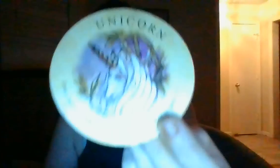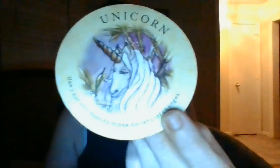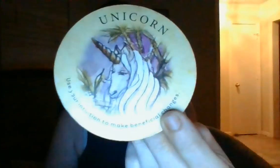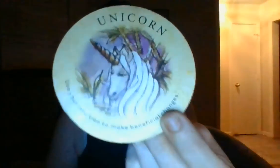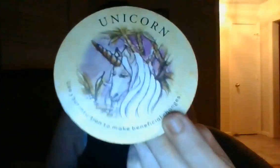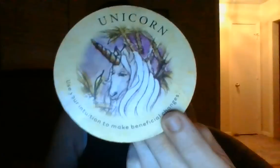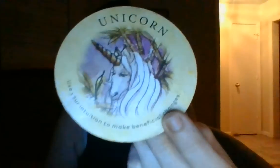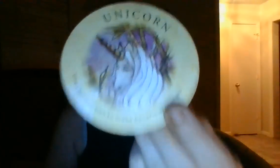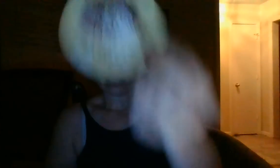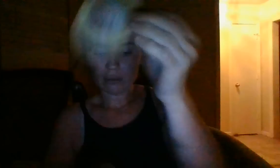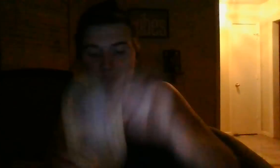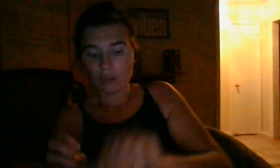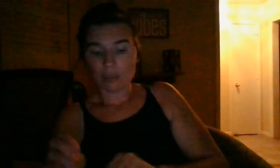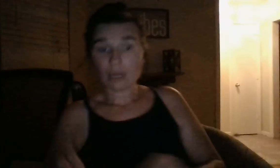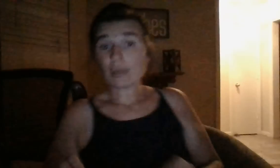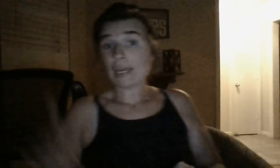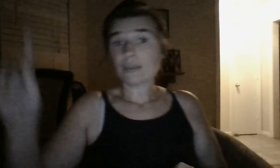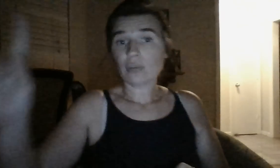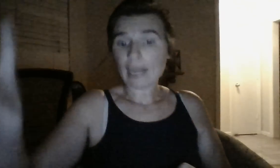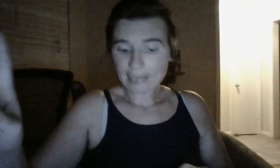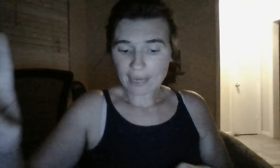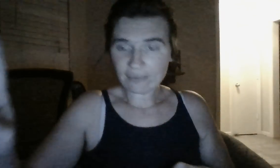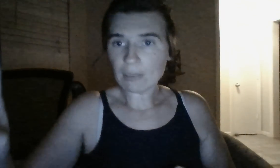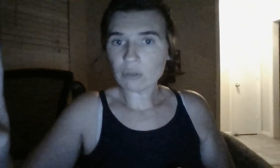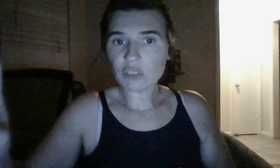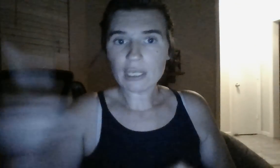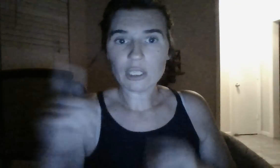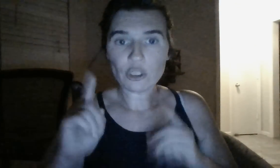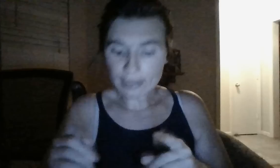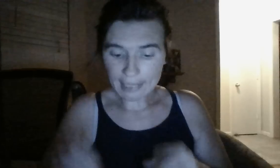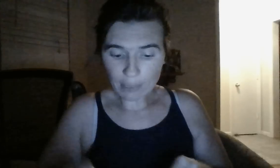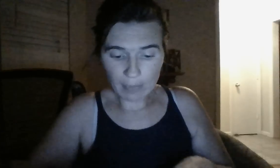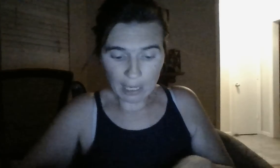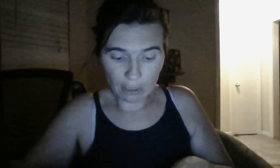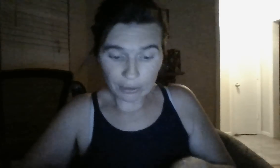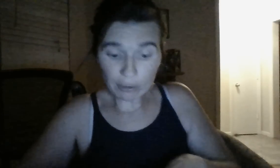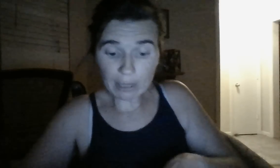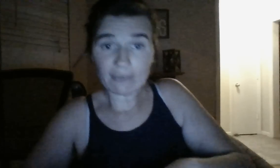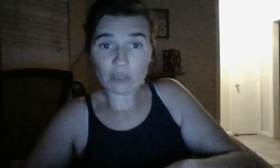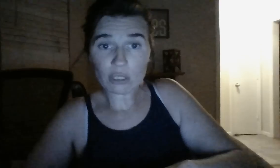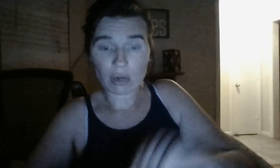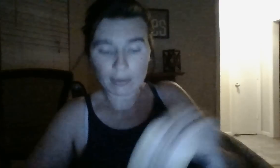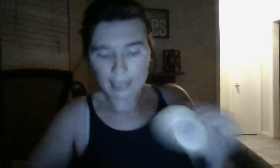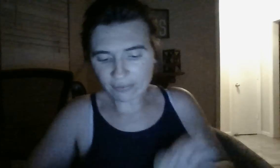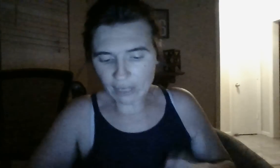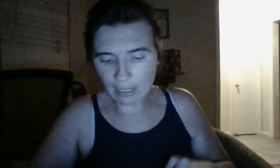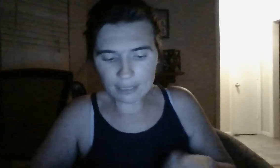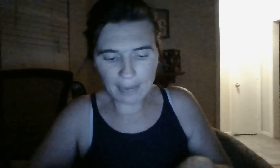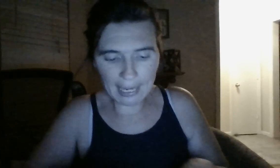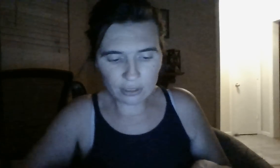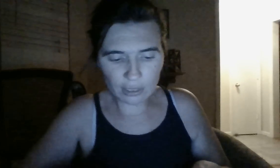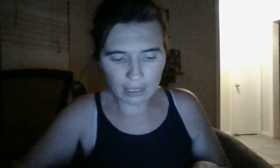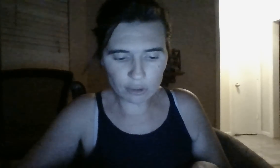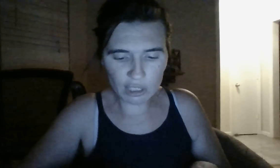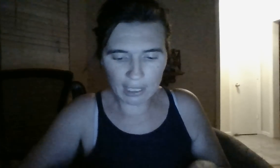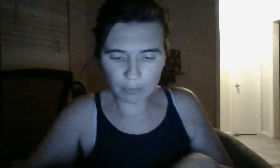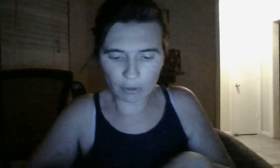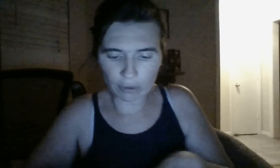Lightside Femme Energy. Okay. So, Lightside Femme Energy. Your secret admirer. They're coming in very strong. It's a masculine energy emperor.